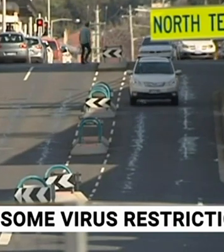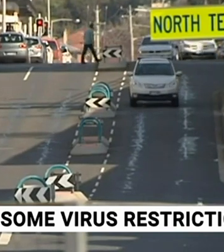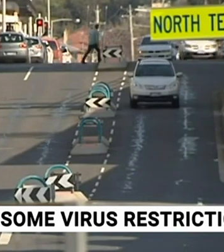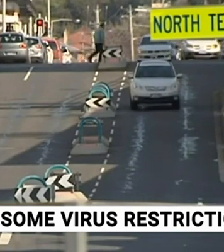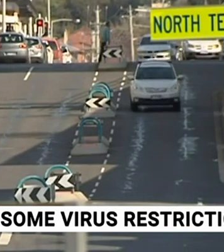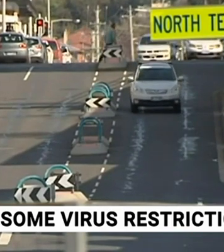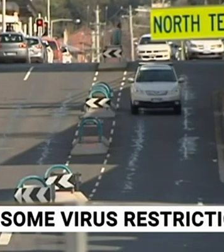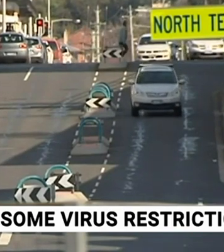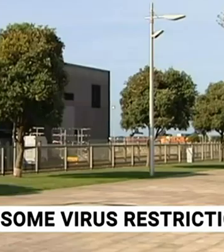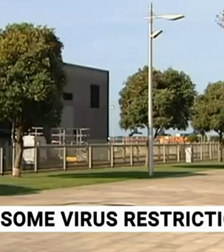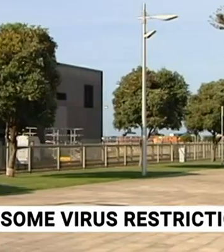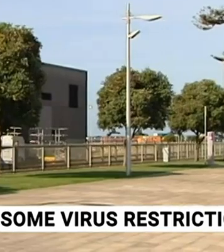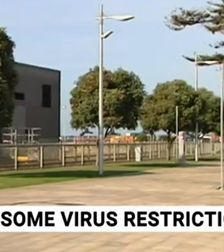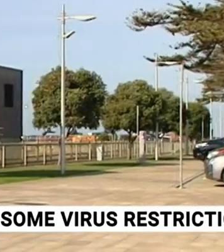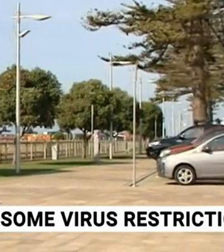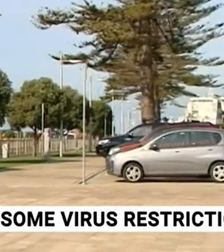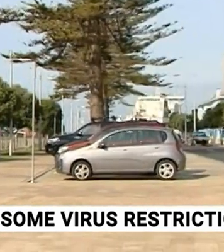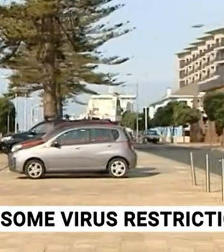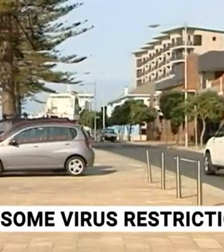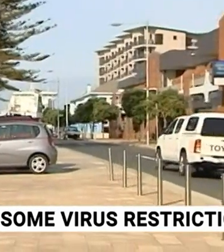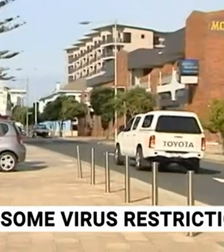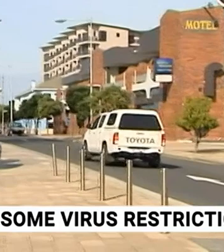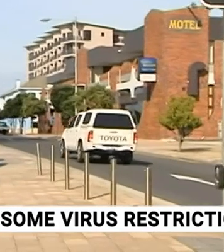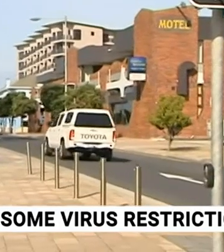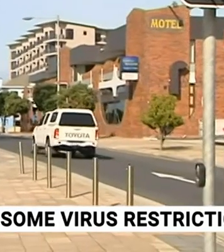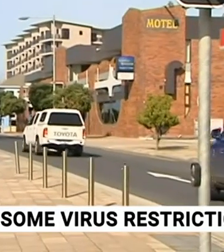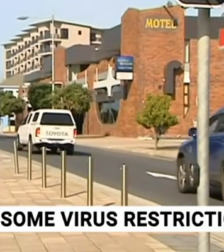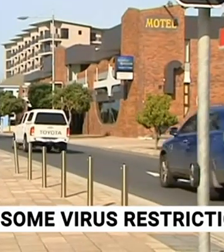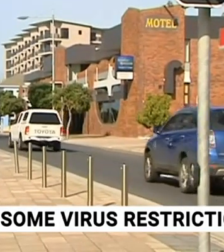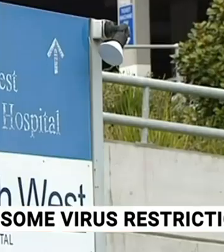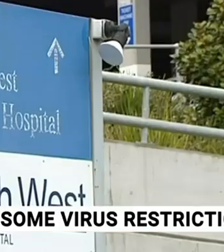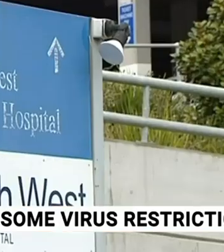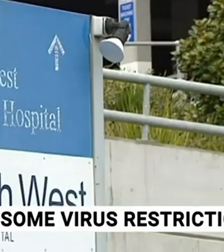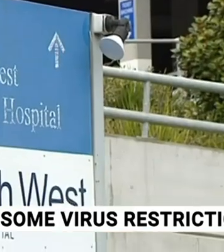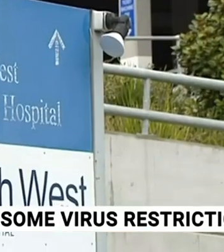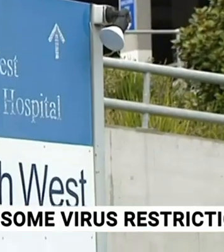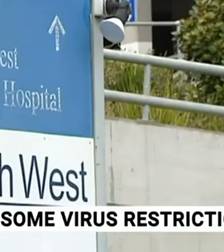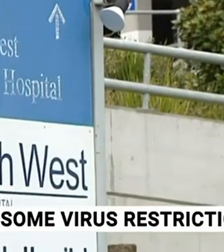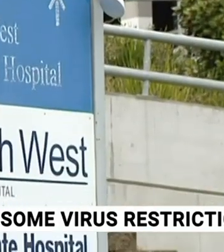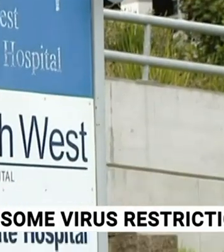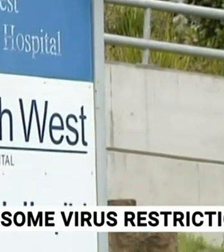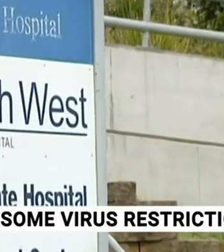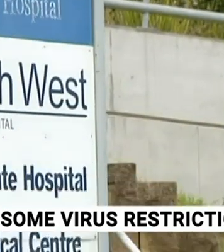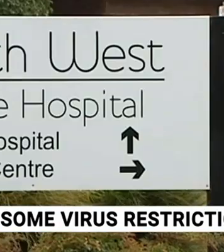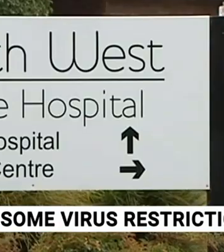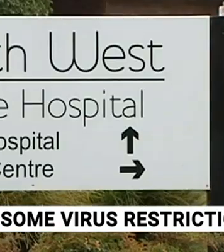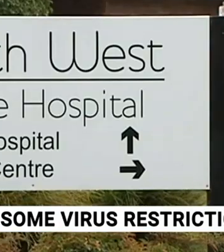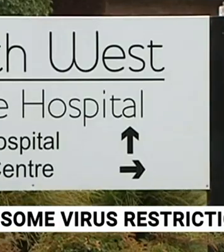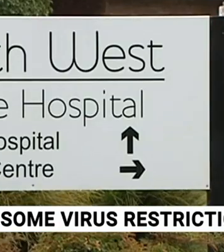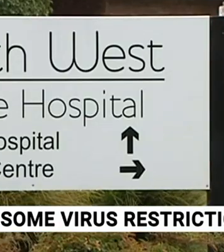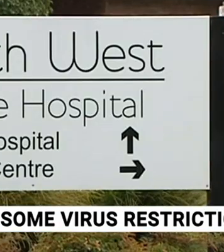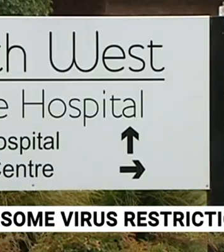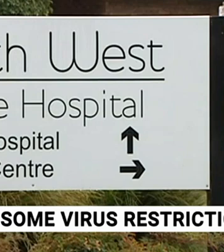127 people became infected and 11 died as a result. No new cases have been identified in